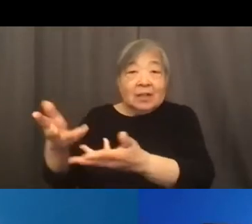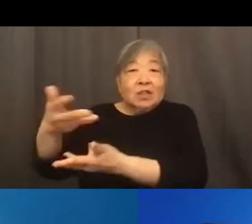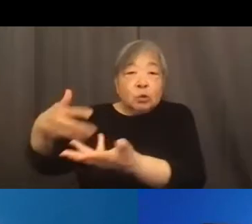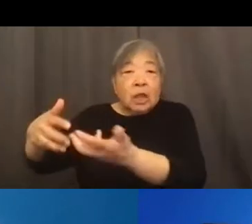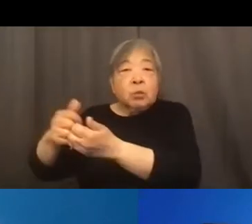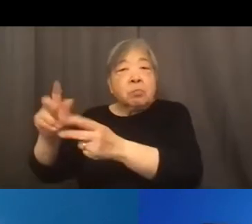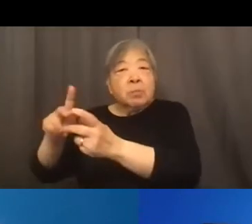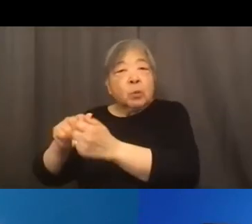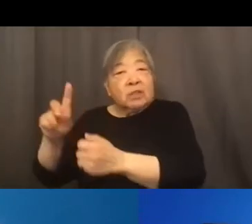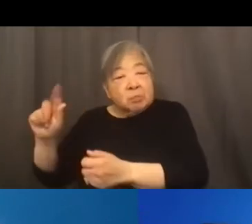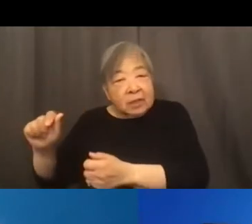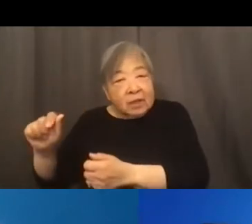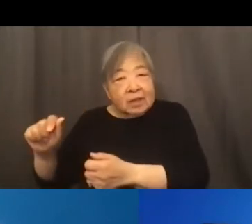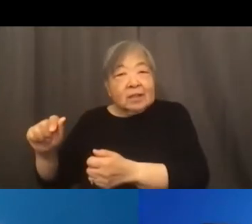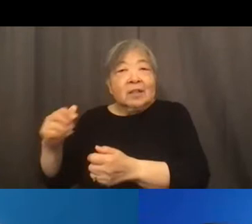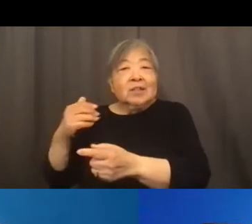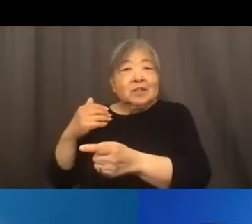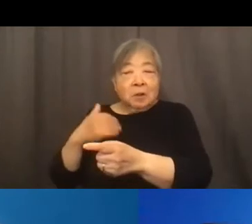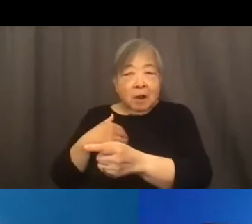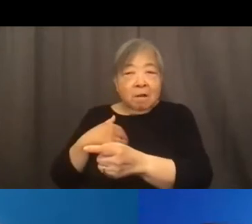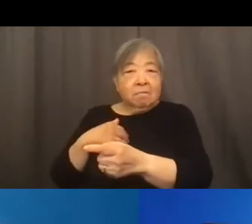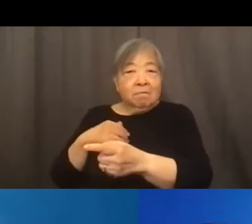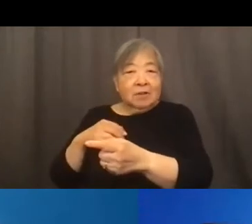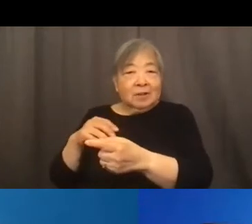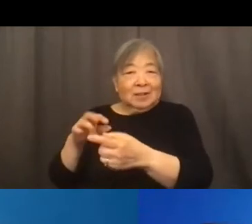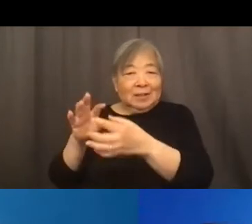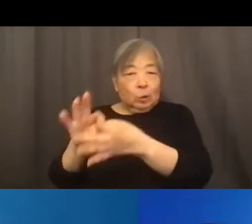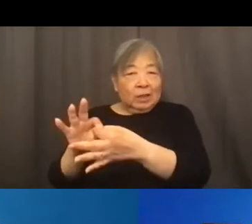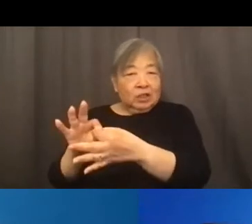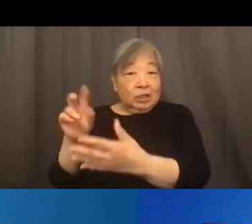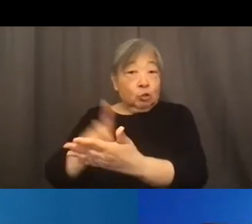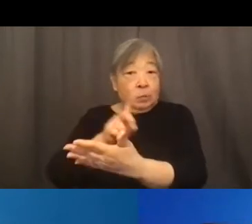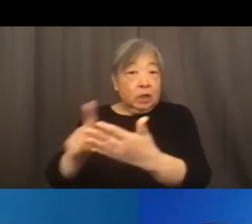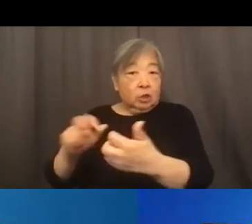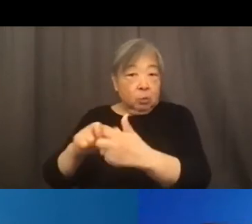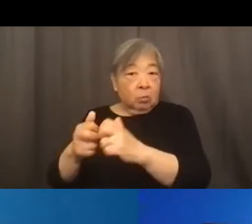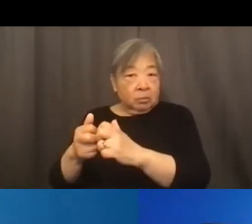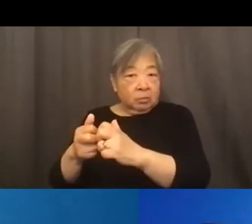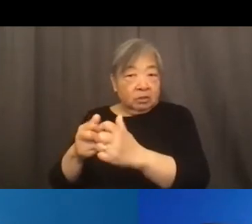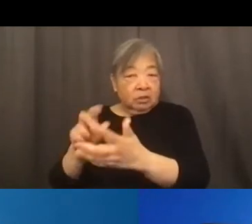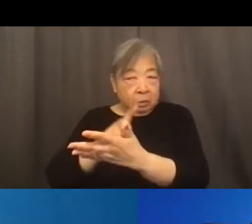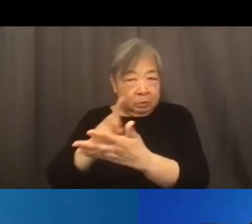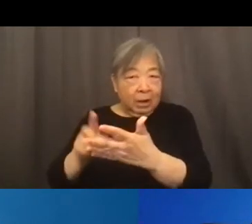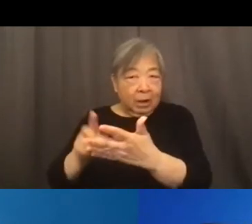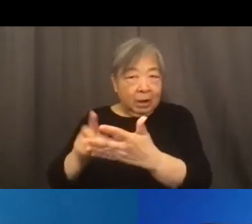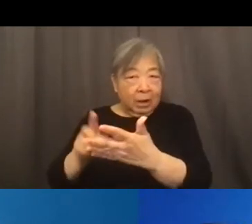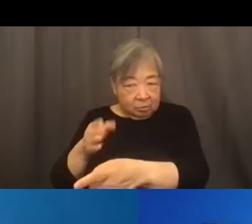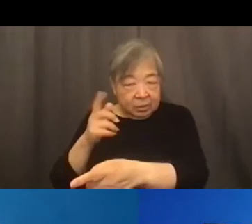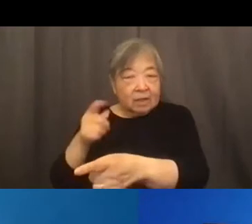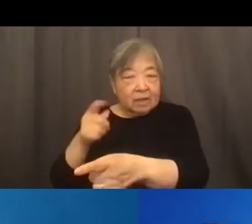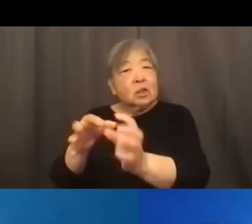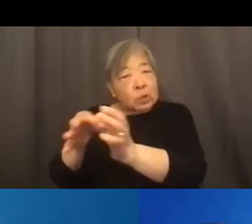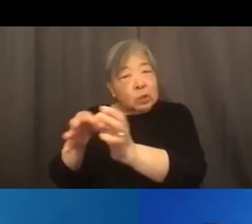have some associational discrimination problems there and there are also certain professions